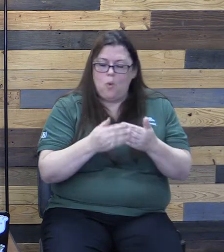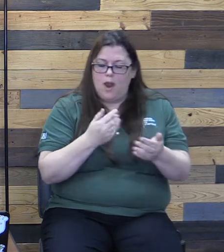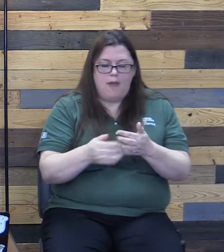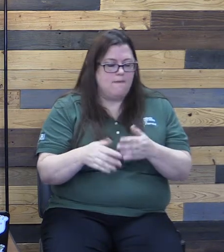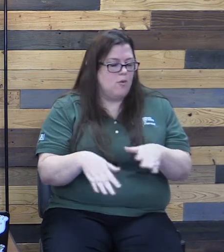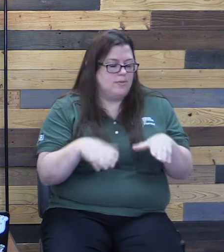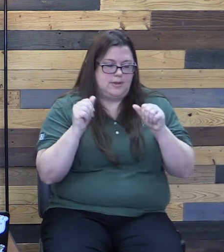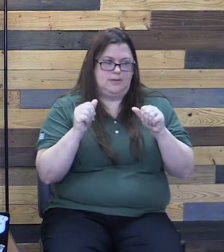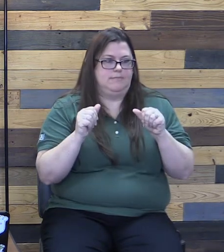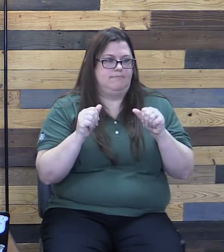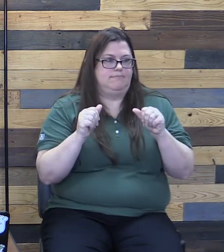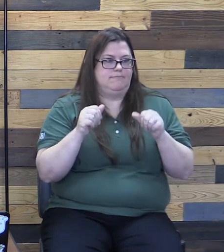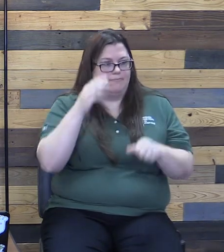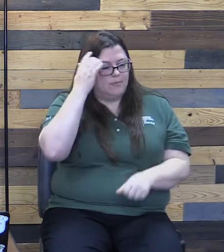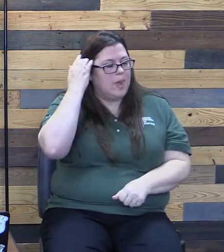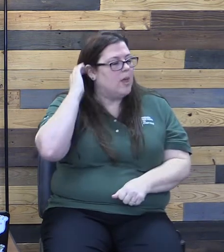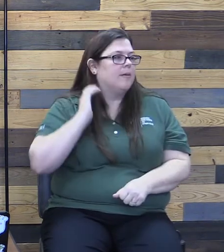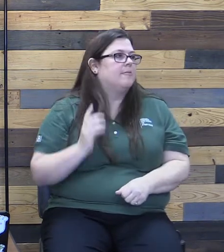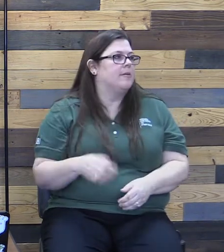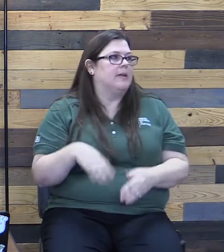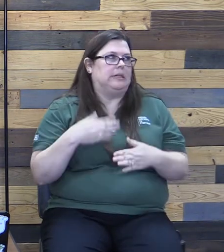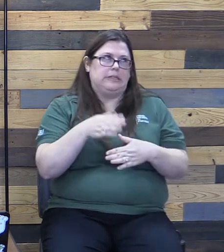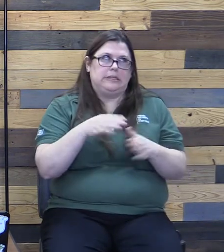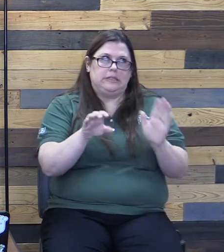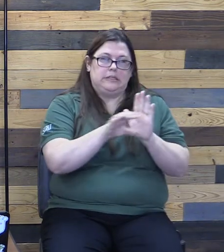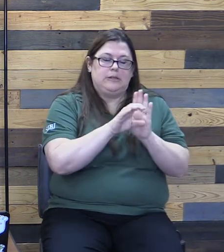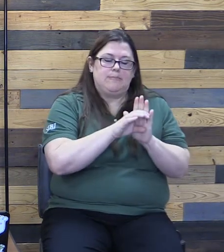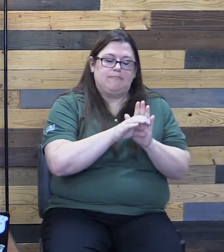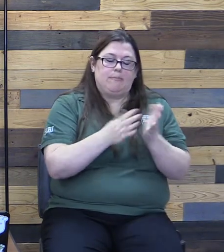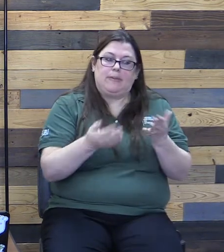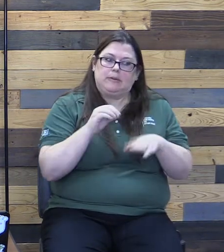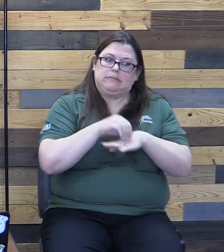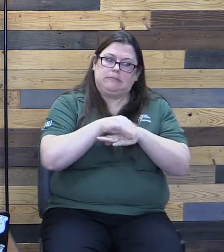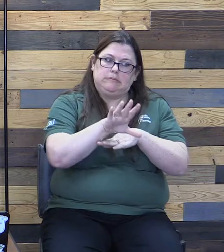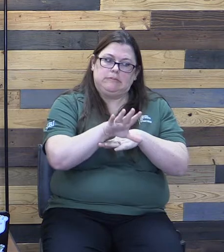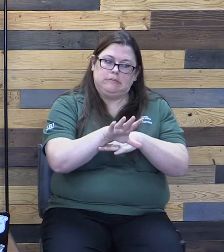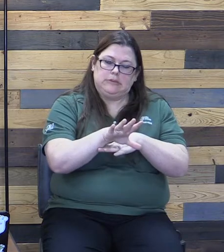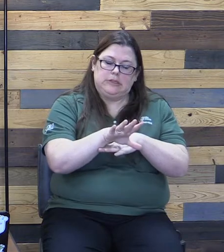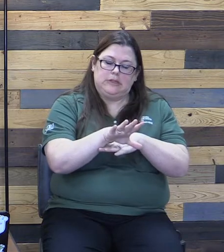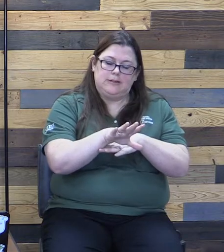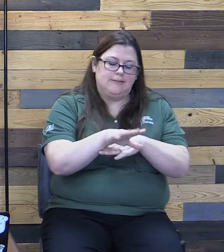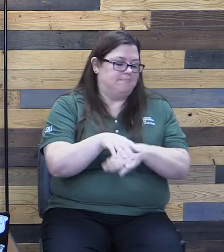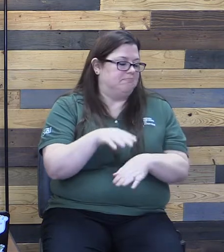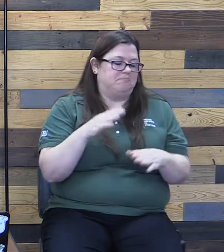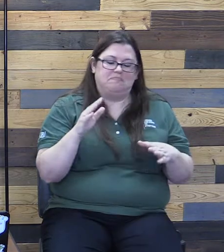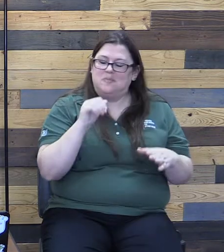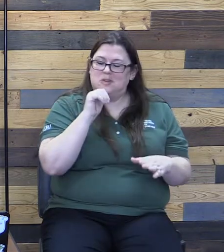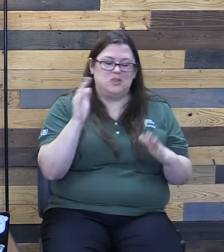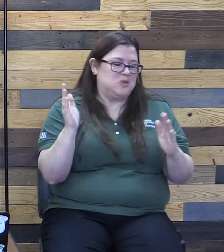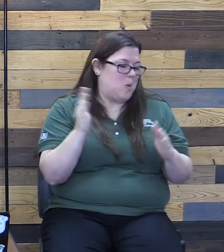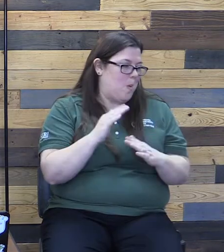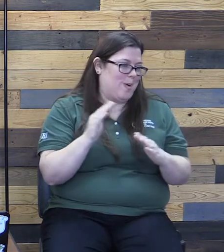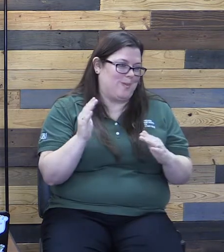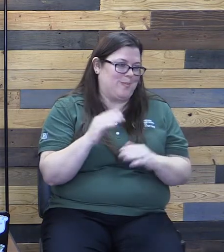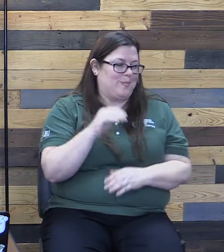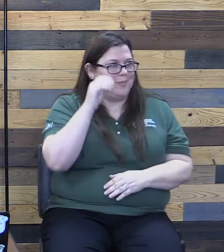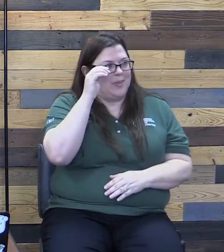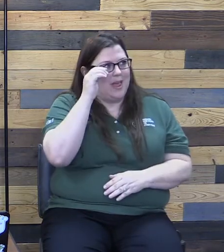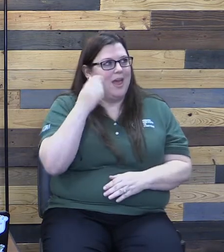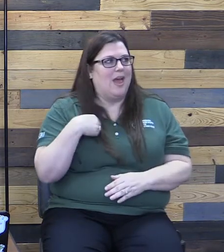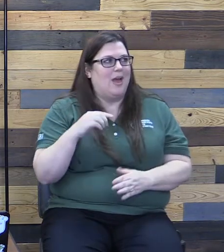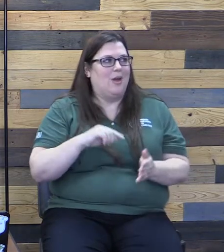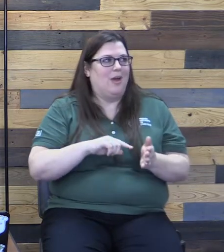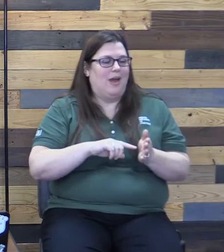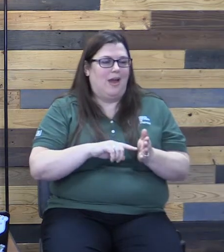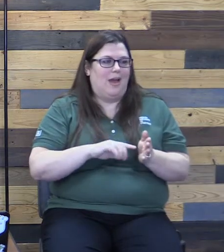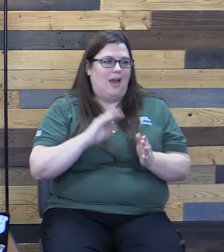So the next image might be a little bit impactful. So, don't worry. I'll explain